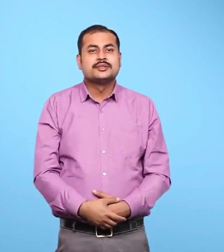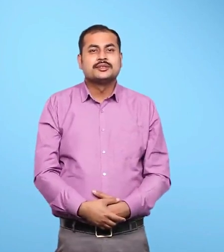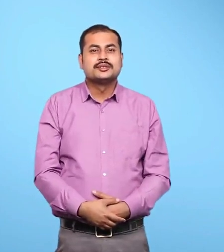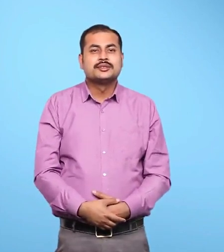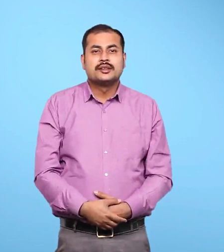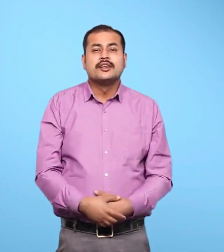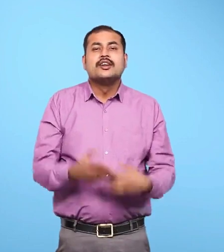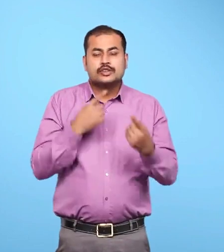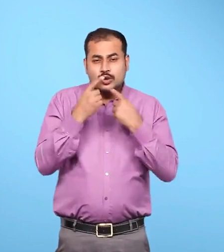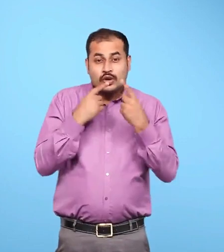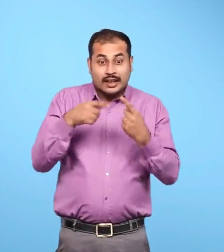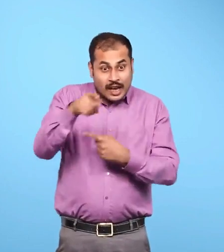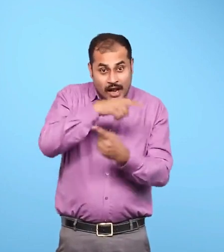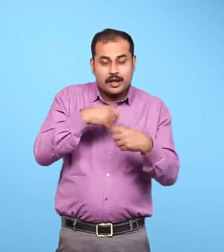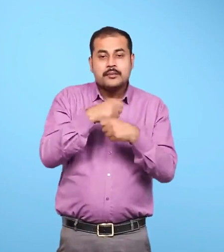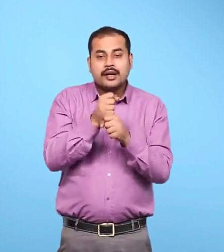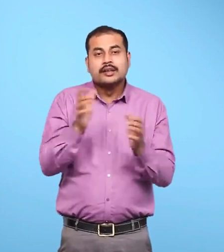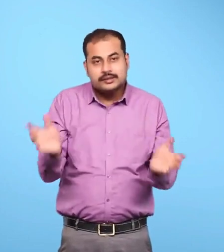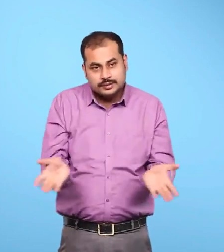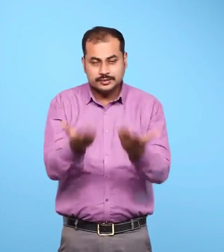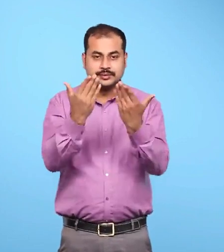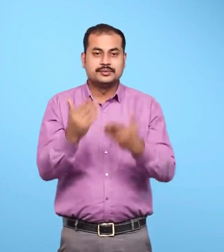11. 12. 12. 12. 12.